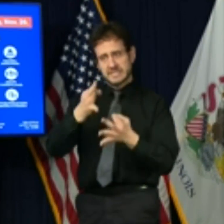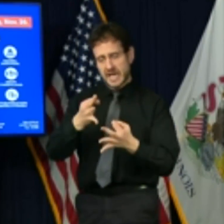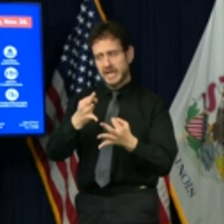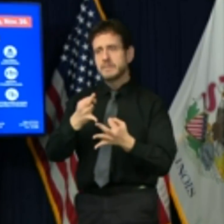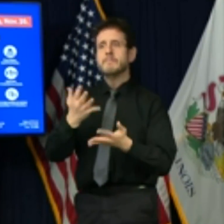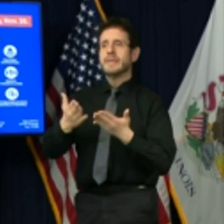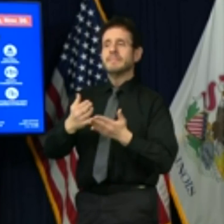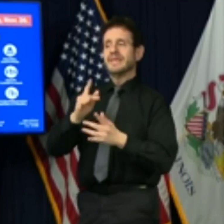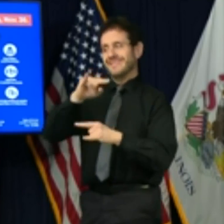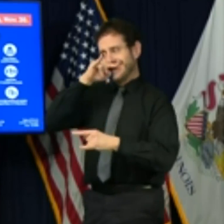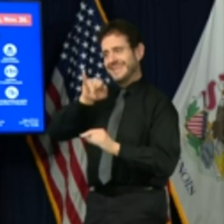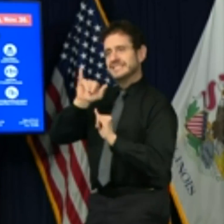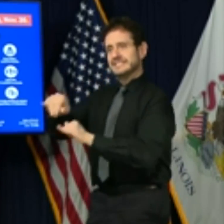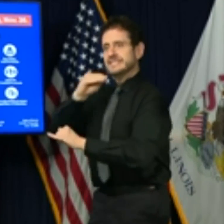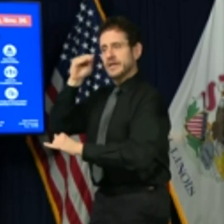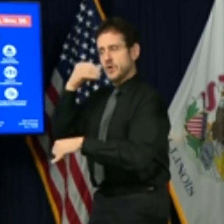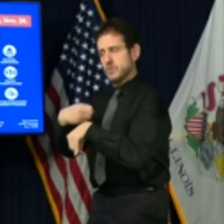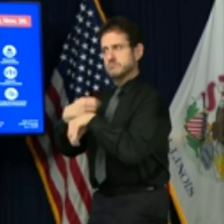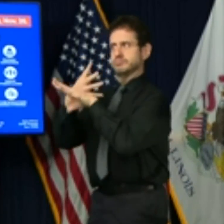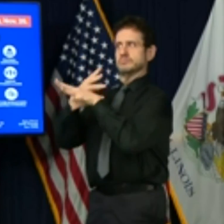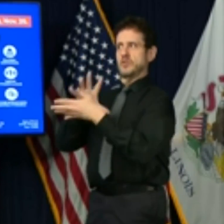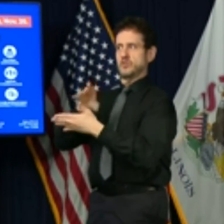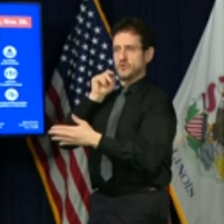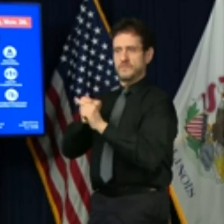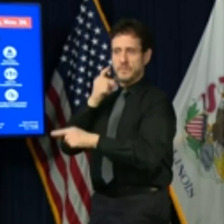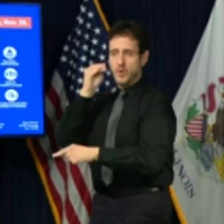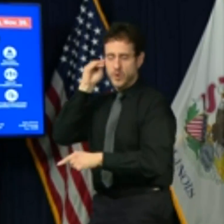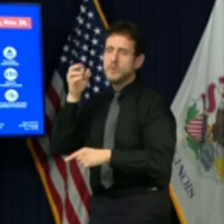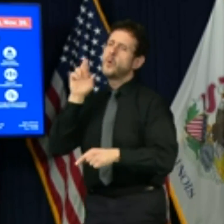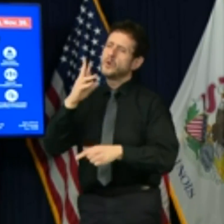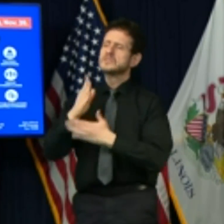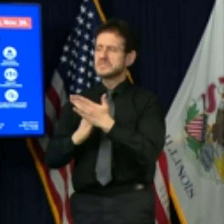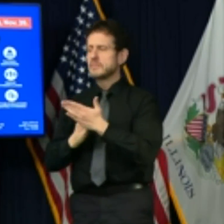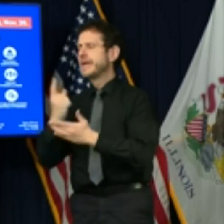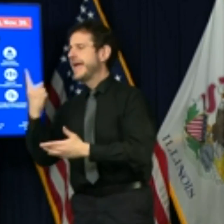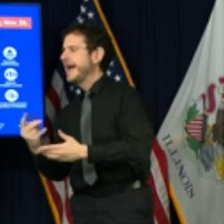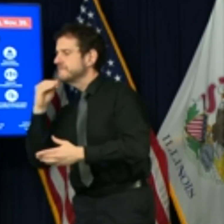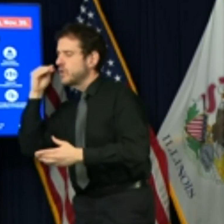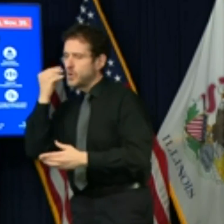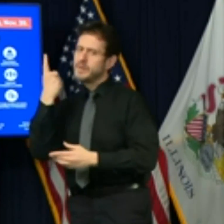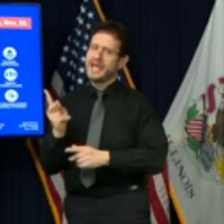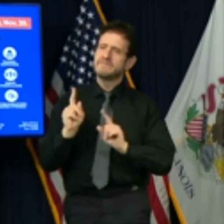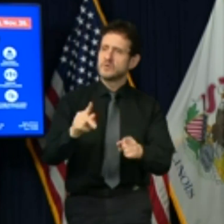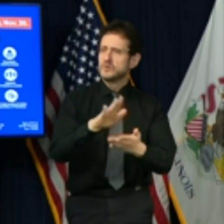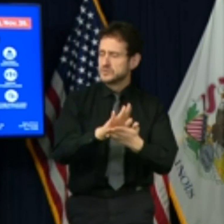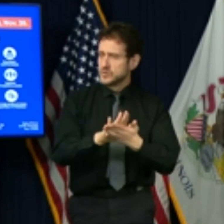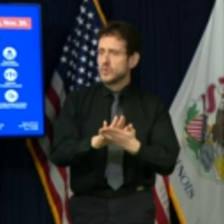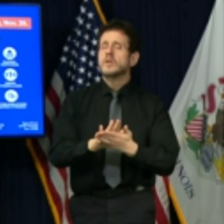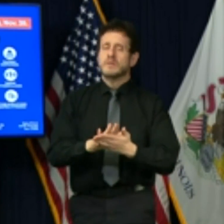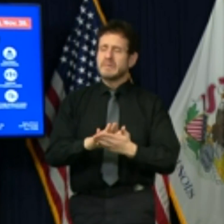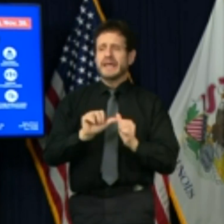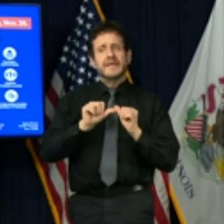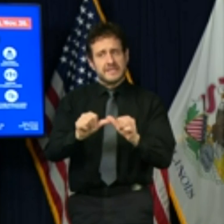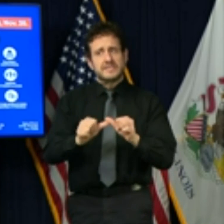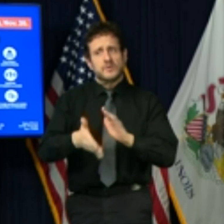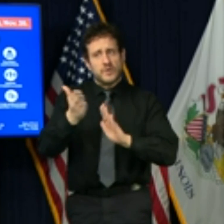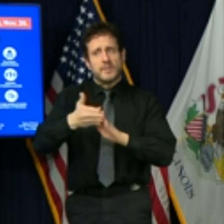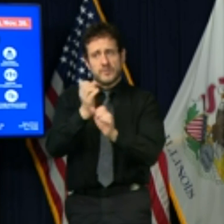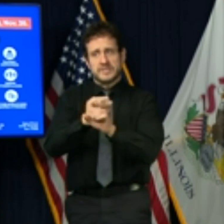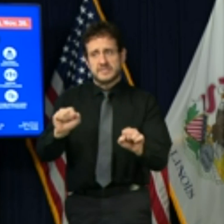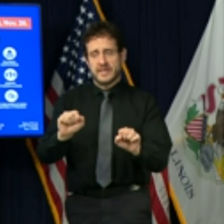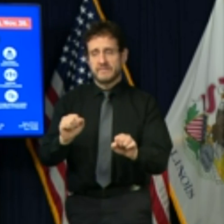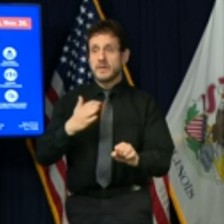solutions, and daycares continue to operate relatively safely. Safety and health is my primary